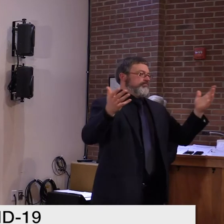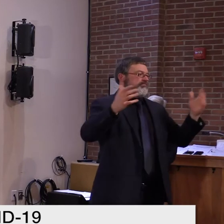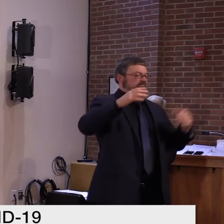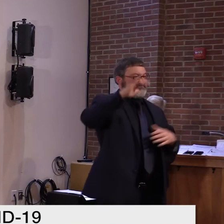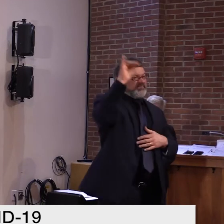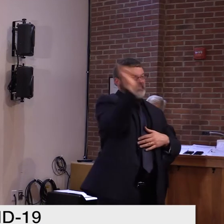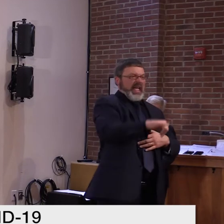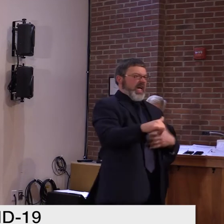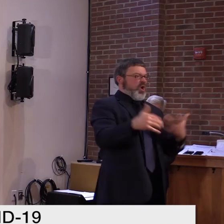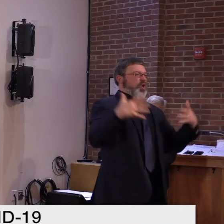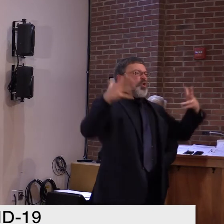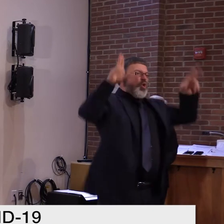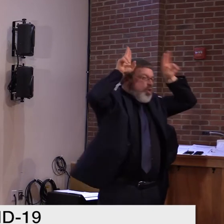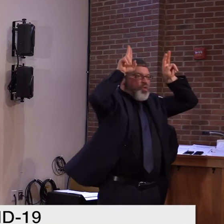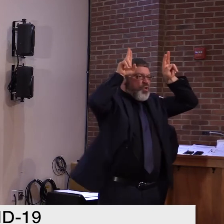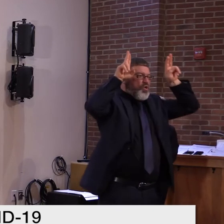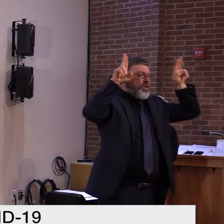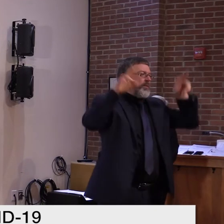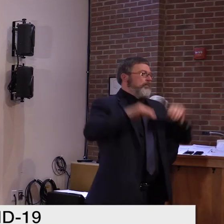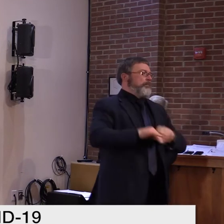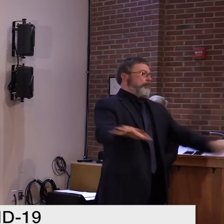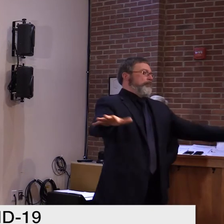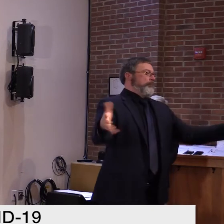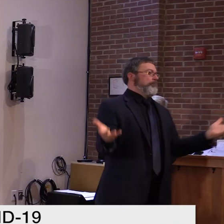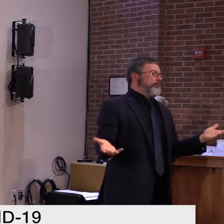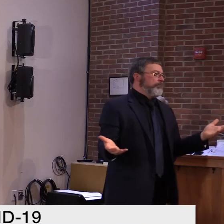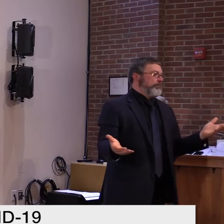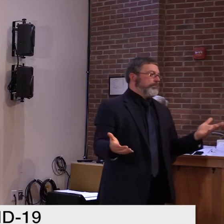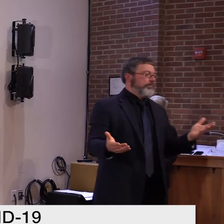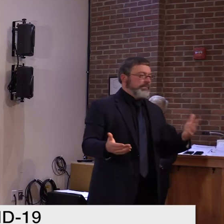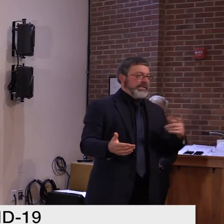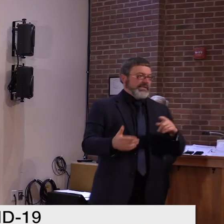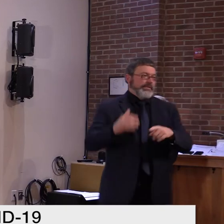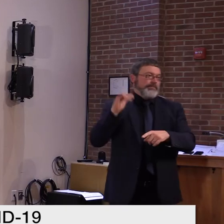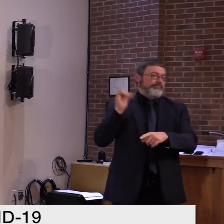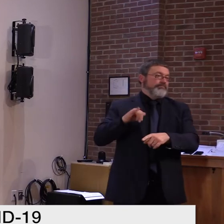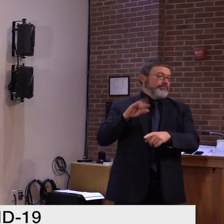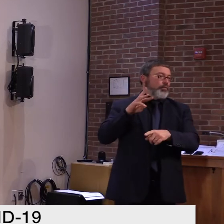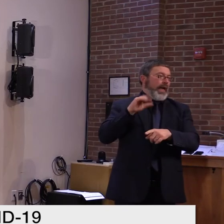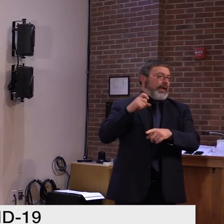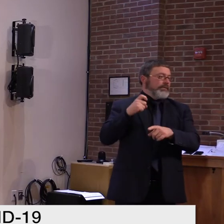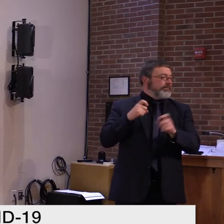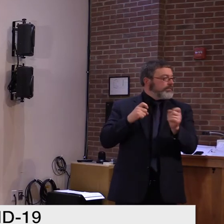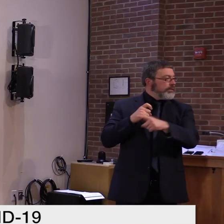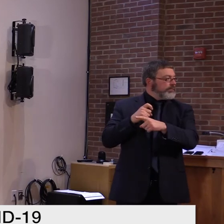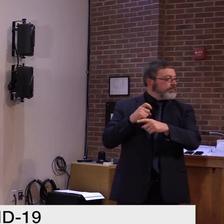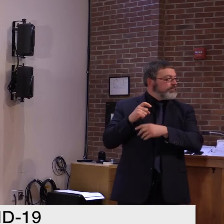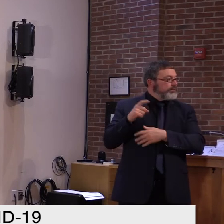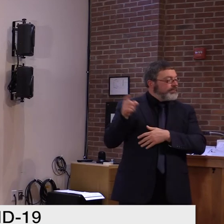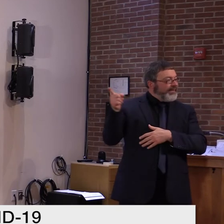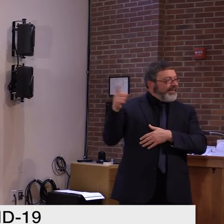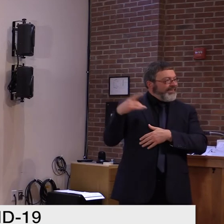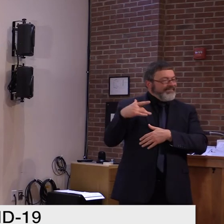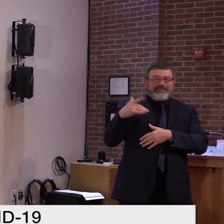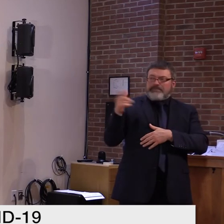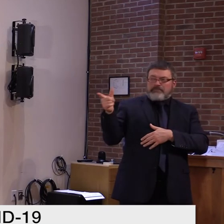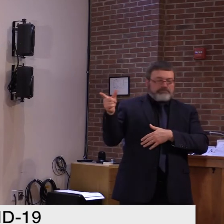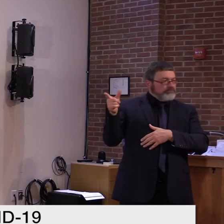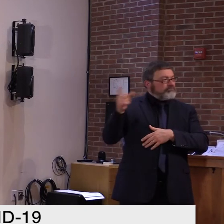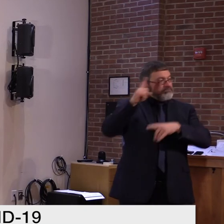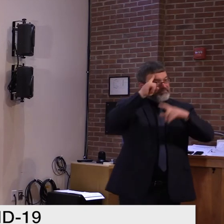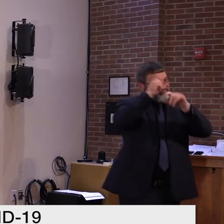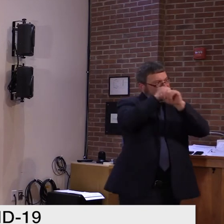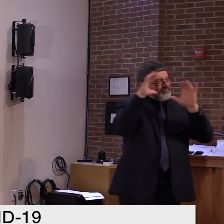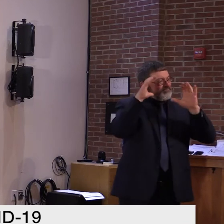Okay, so you don't think then that it was, you know, we had exactly this much virus in the community earlier in the pandemic and we just didn't have the testing